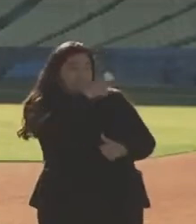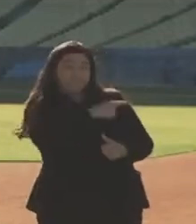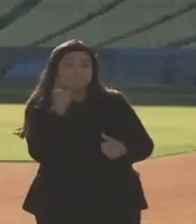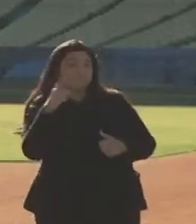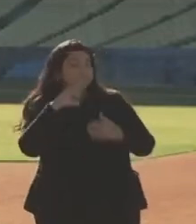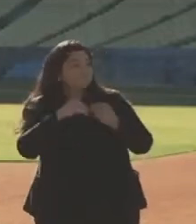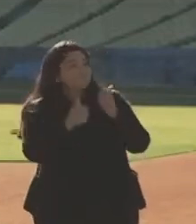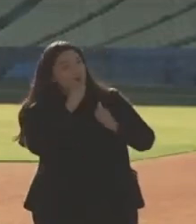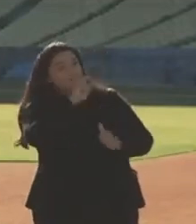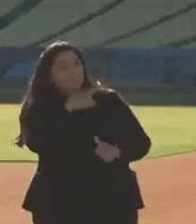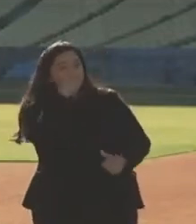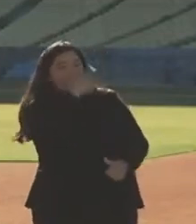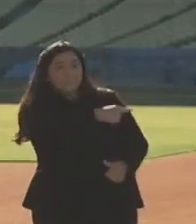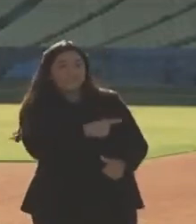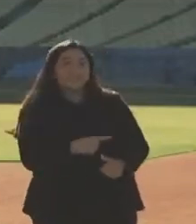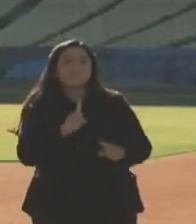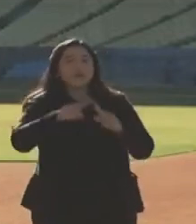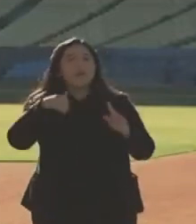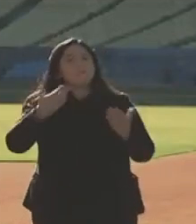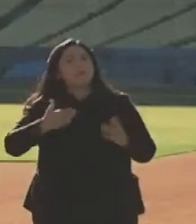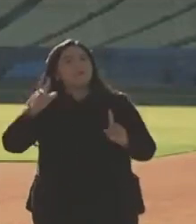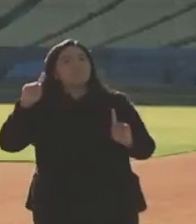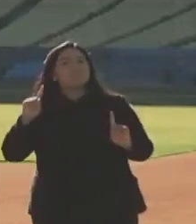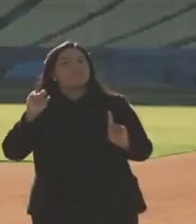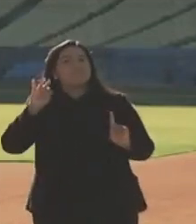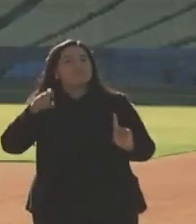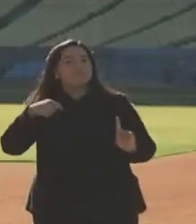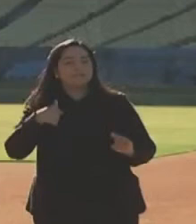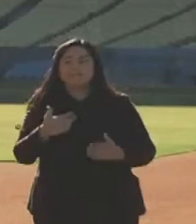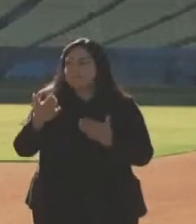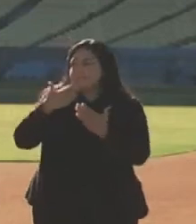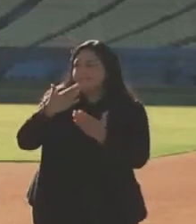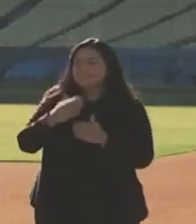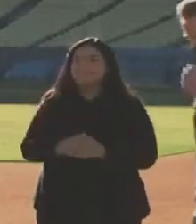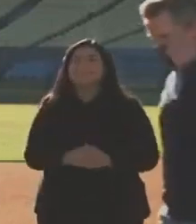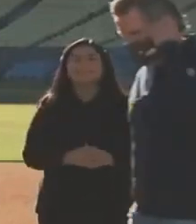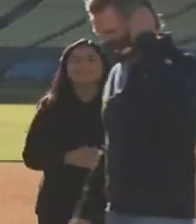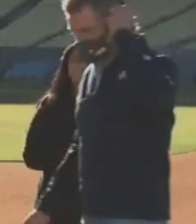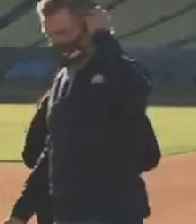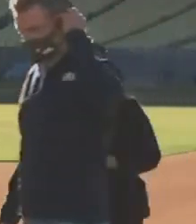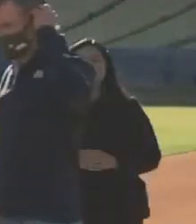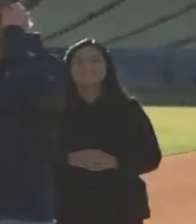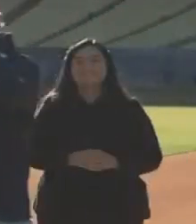most of them are for you. But I'm behind you if you need them. Thank you, man. All right.